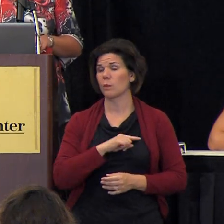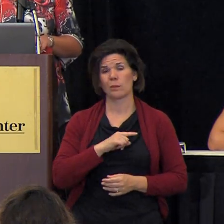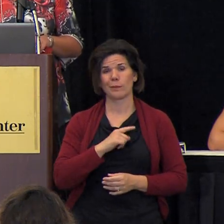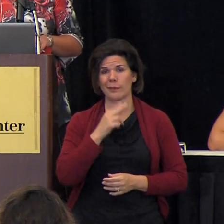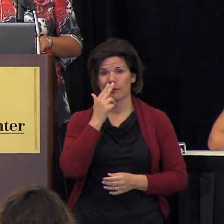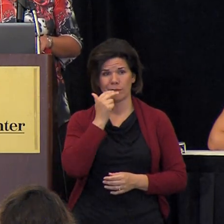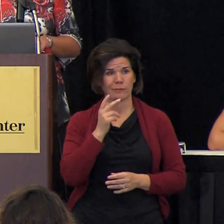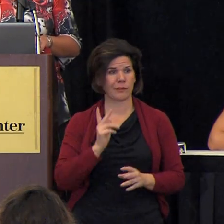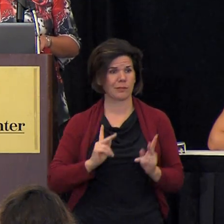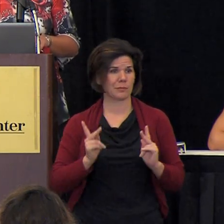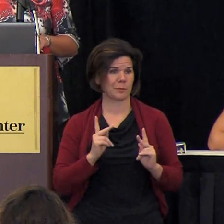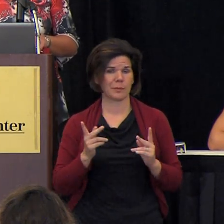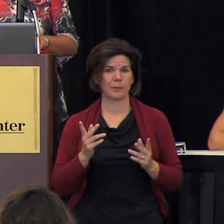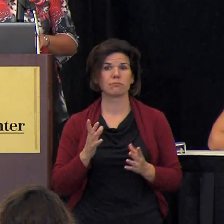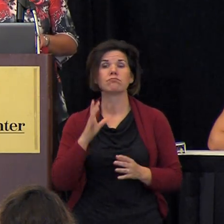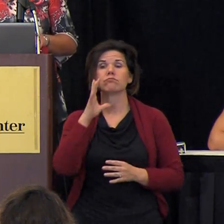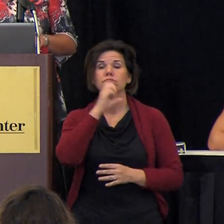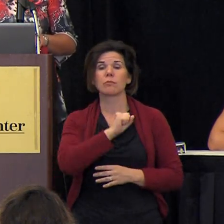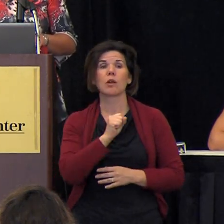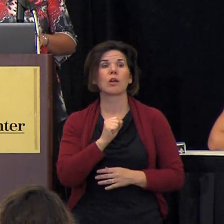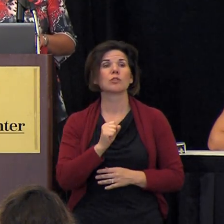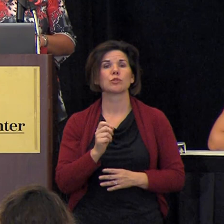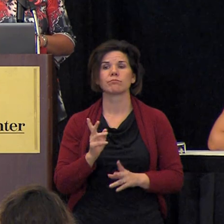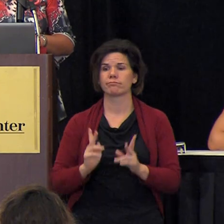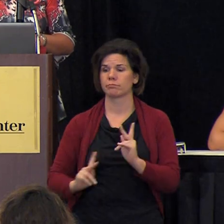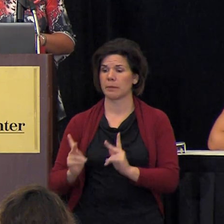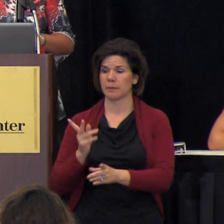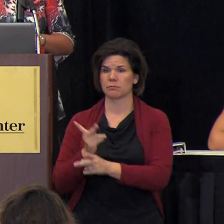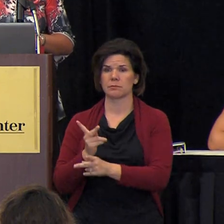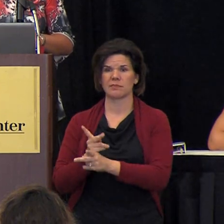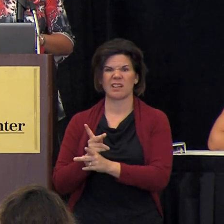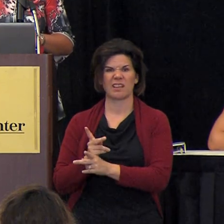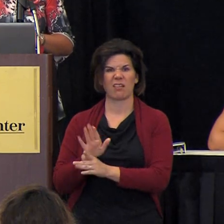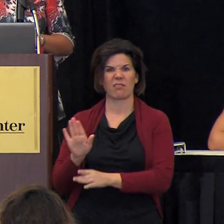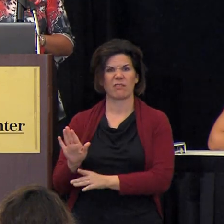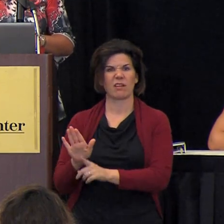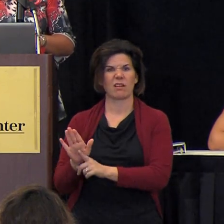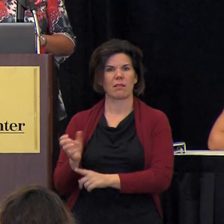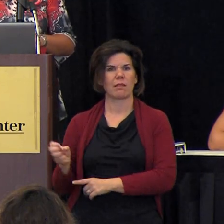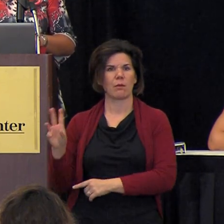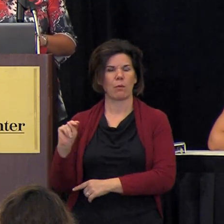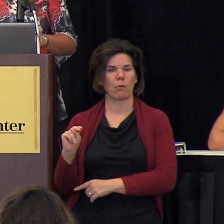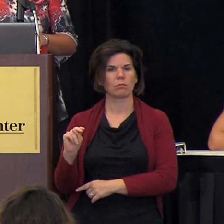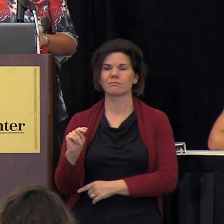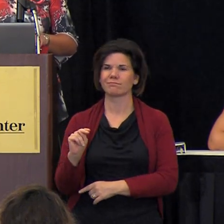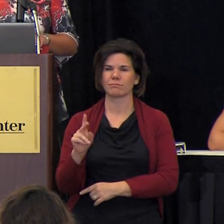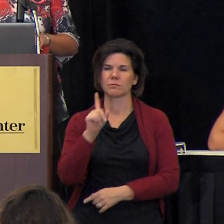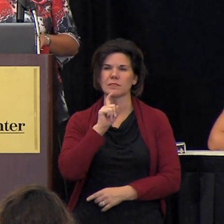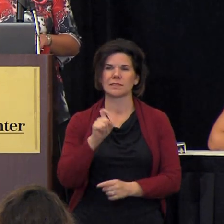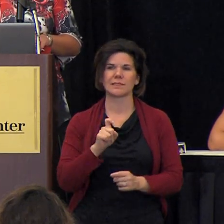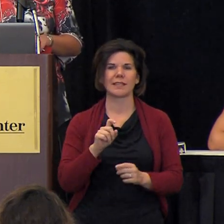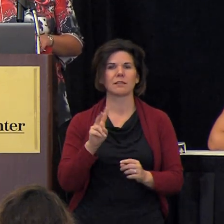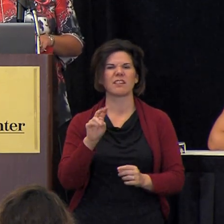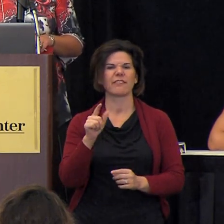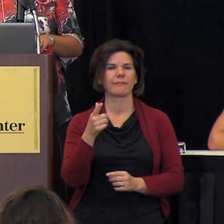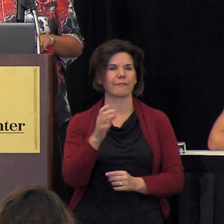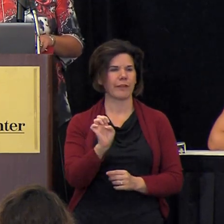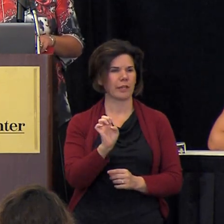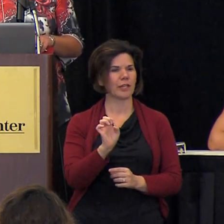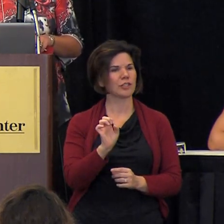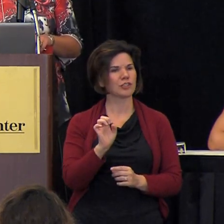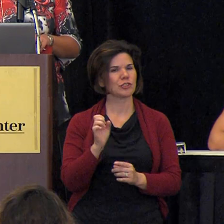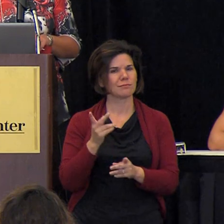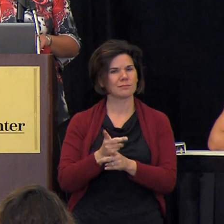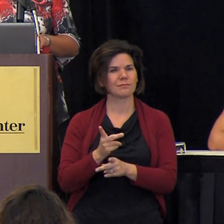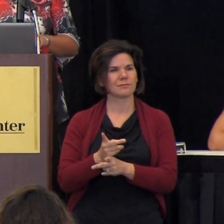we assume that the communities take care of their own and i think it does take a village and i think assuming that